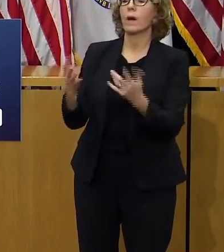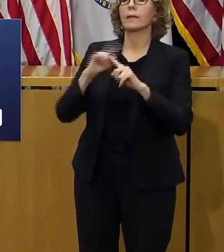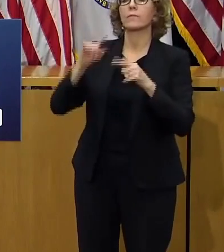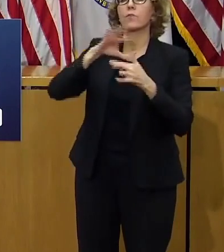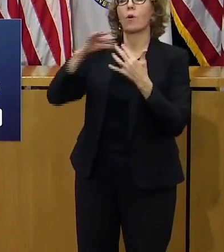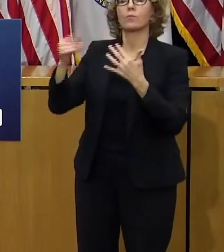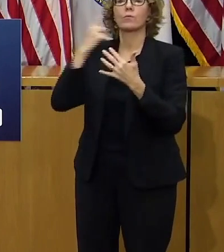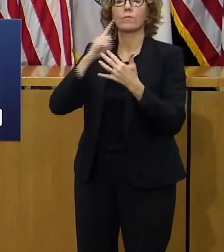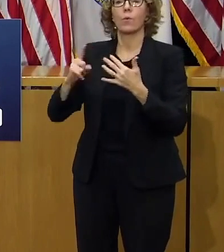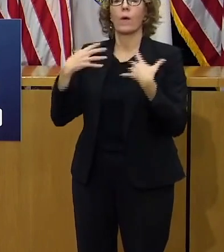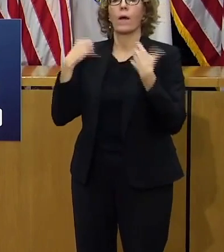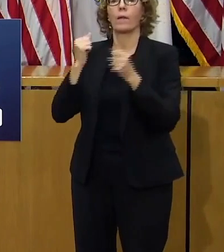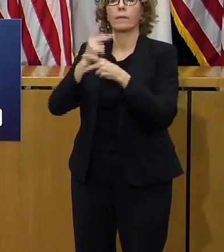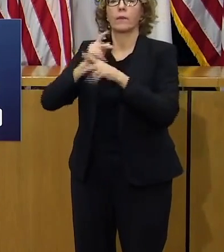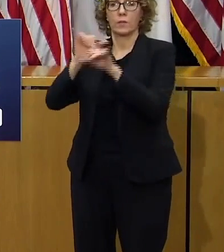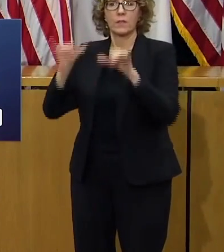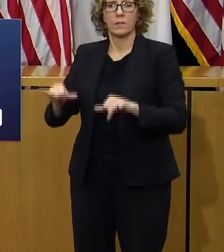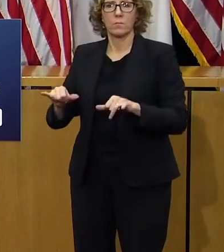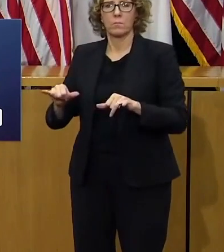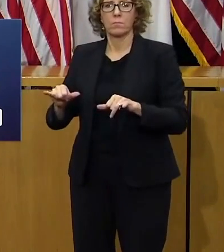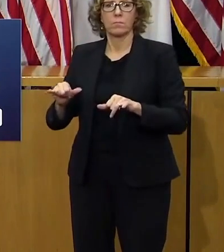community hospitals across the commonwealth